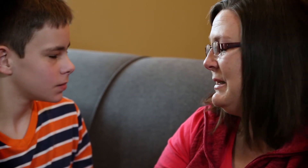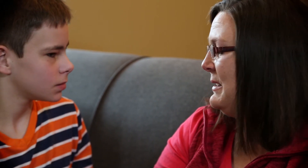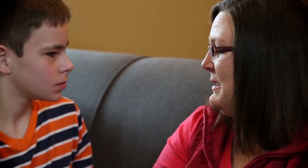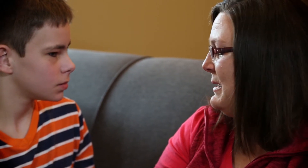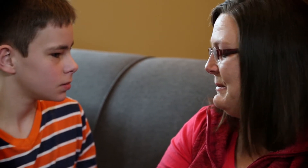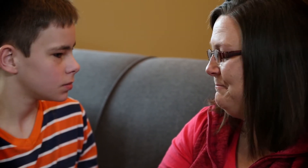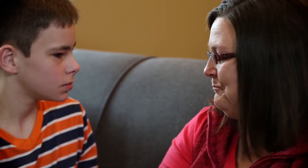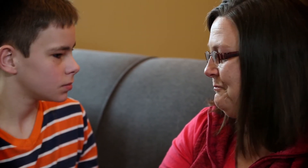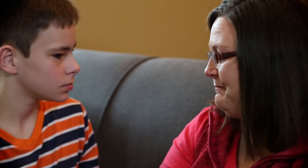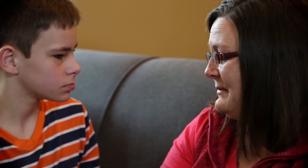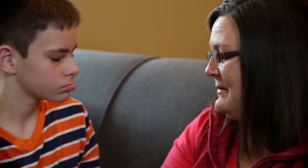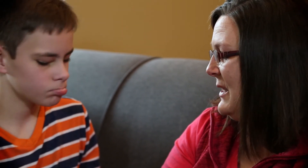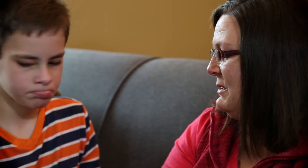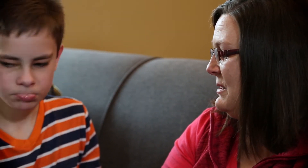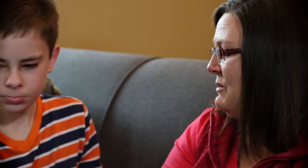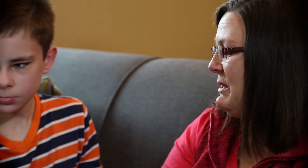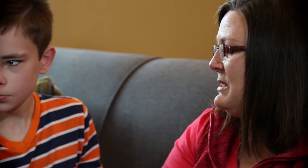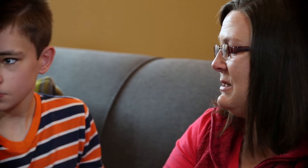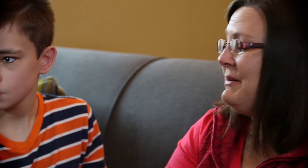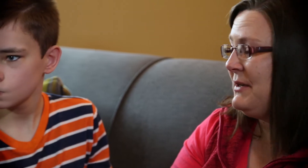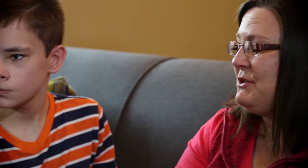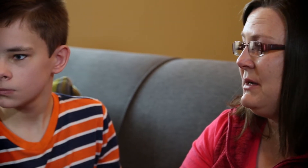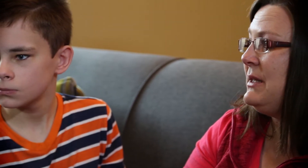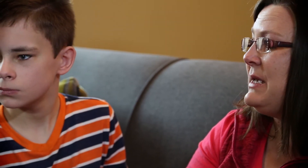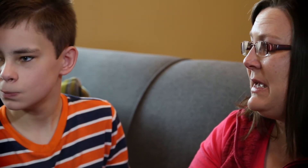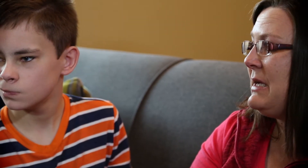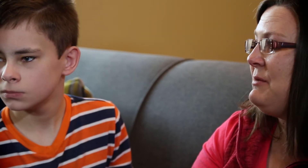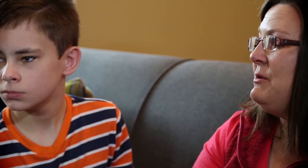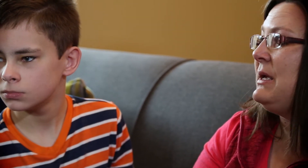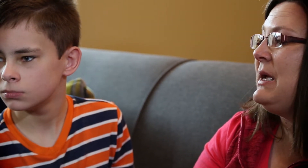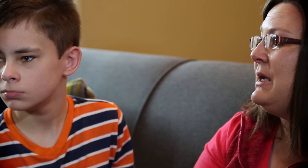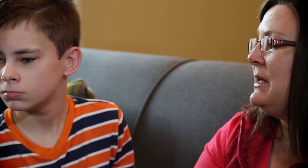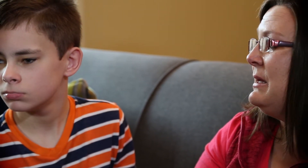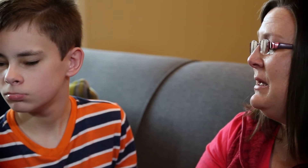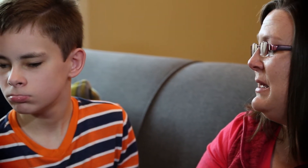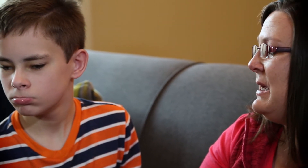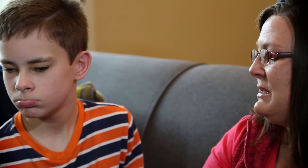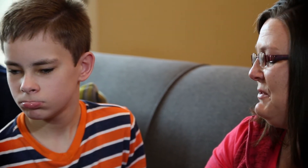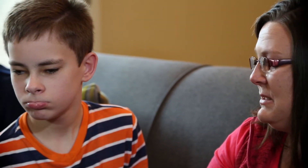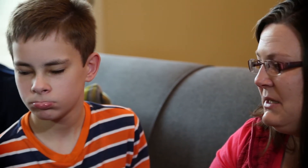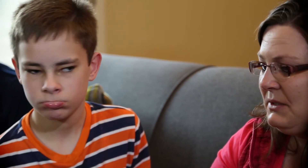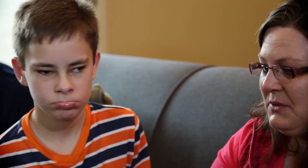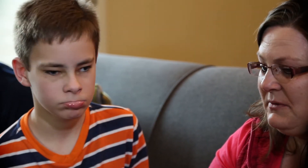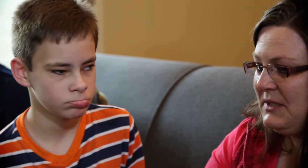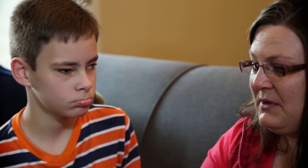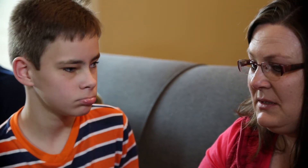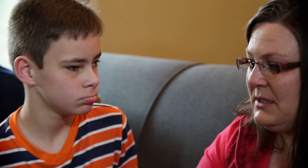And, um, to know that he's not frustrated and that he can communicate and that he has friends. He took two of his friends to